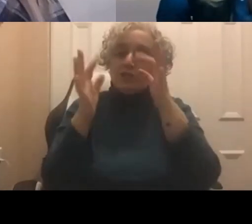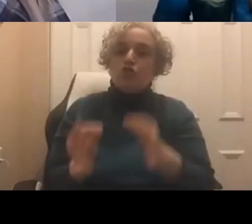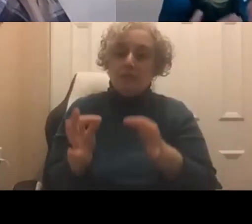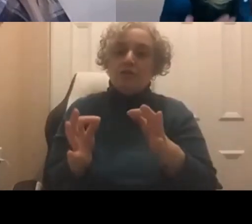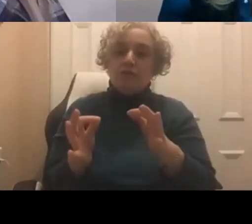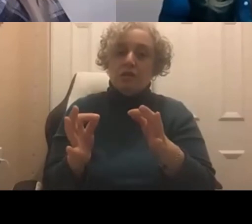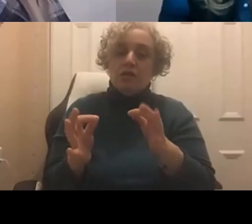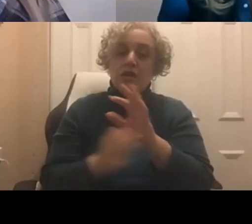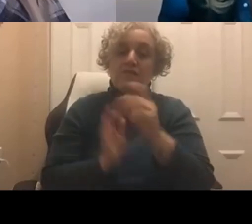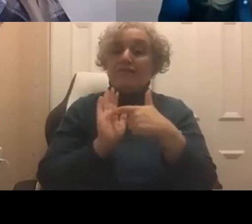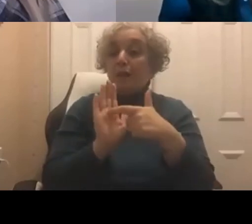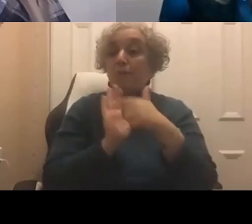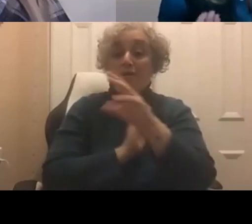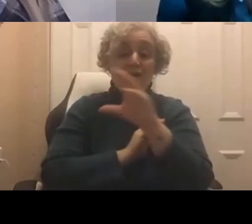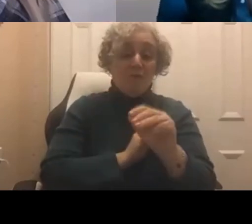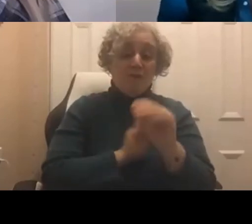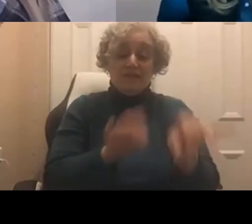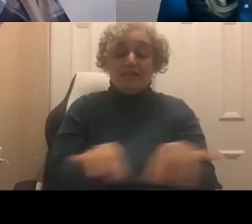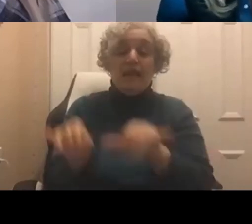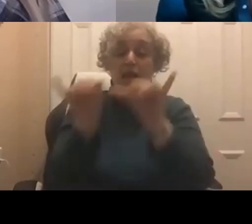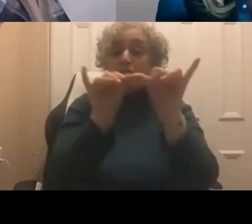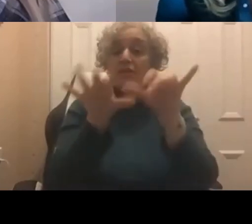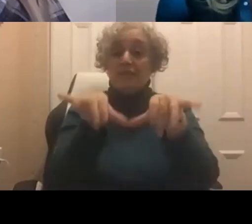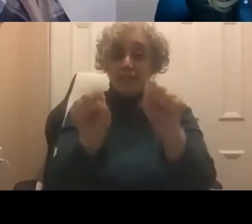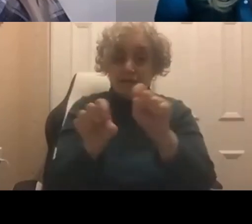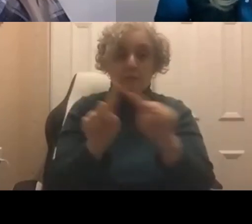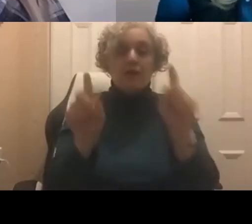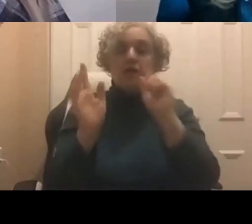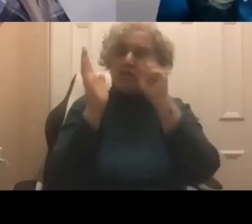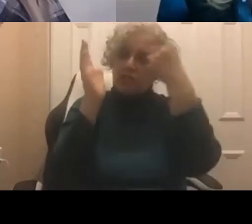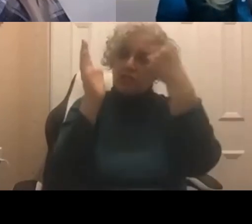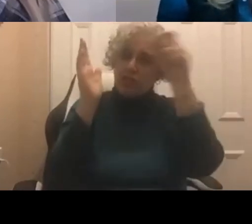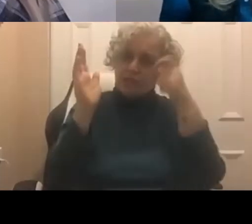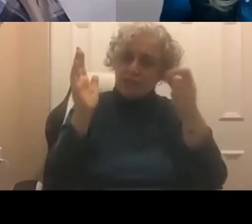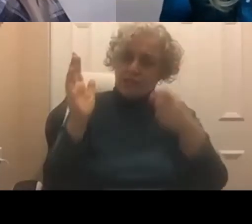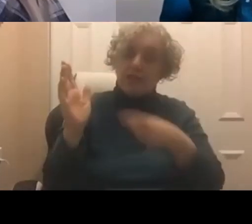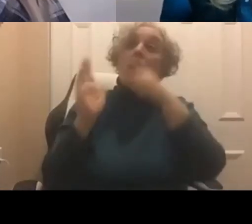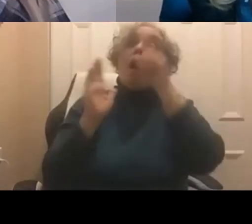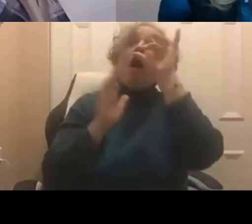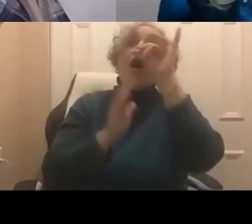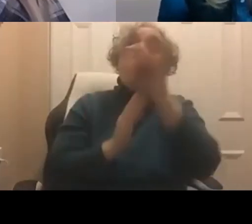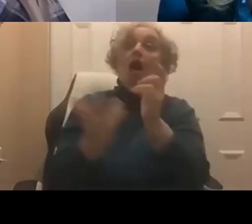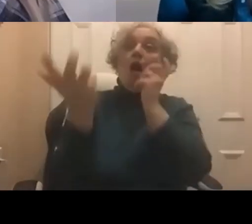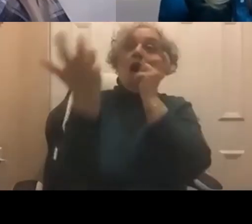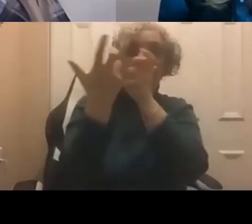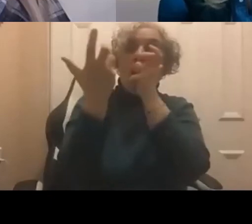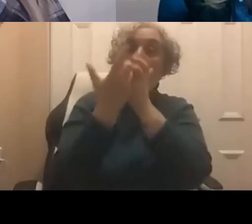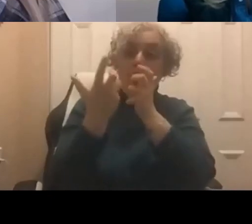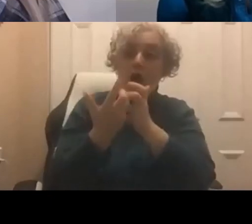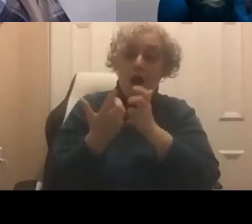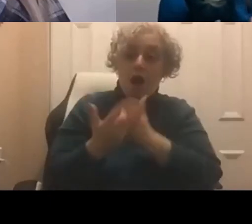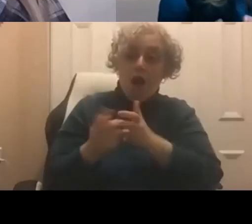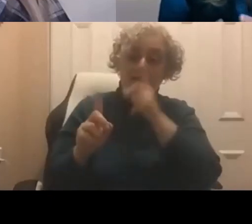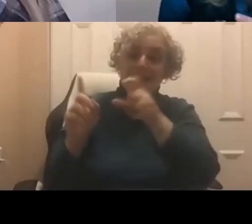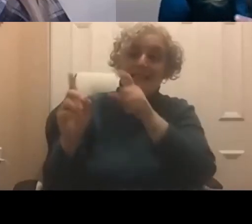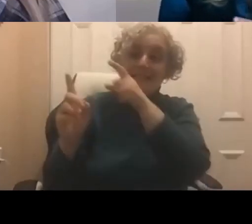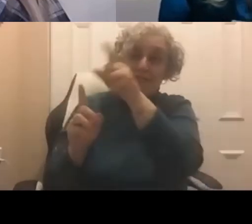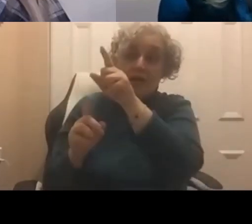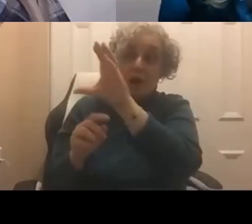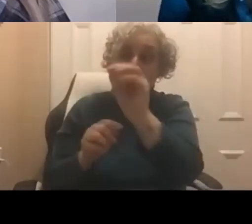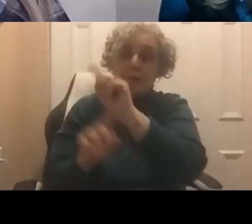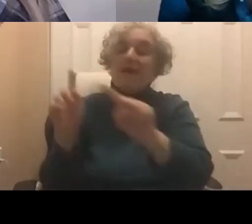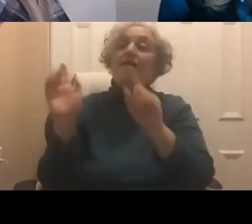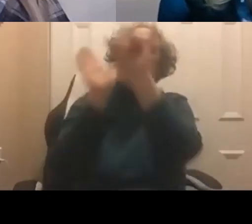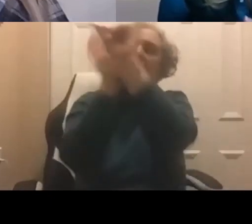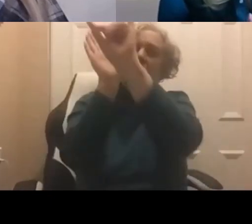companies will say, we want our standards, we want to be able to check the boxes. But I want the box to be a process by which they go through to be able to identify